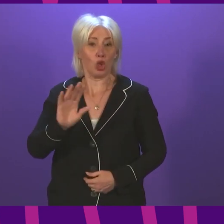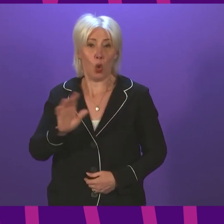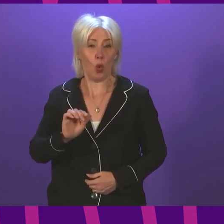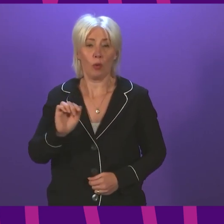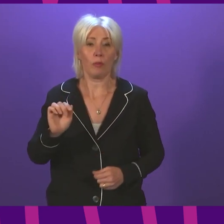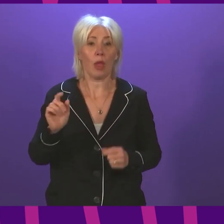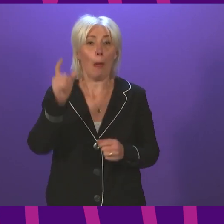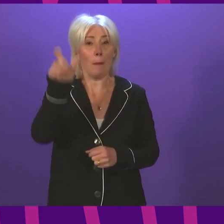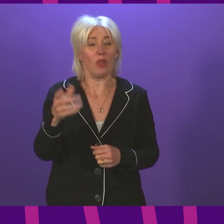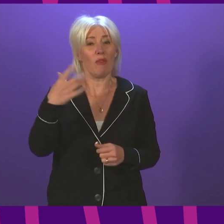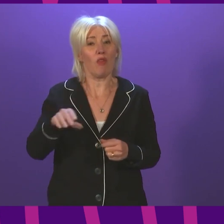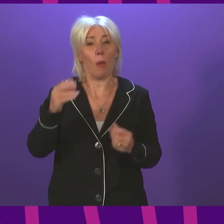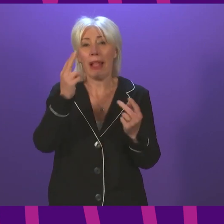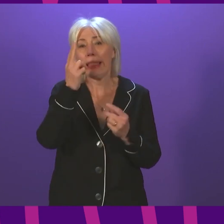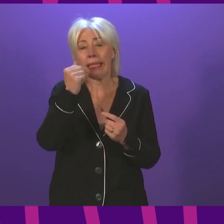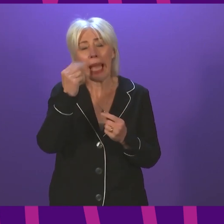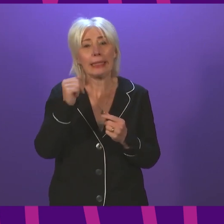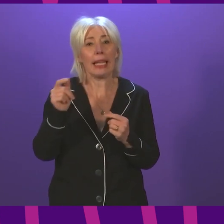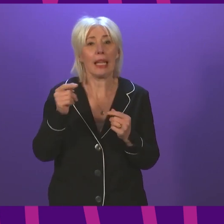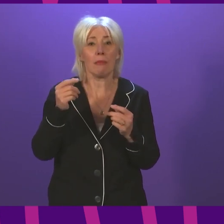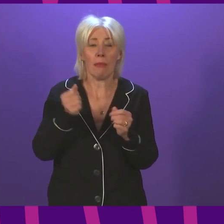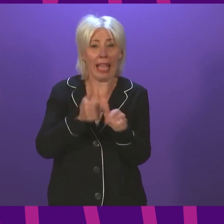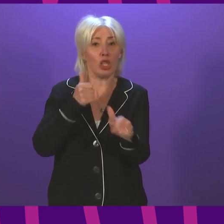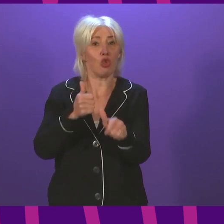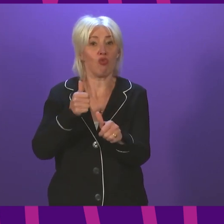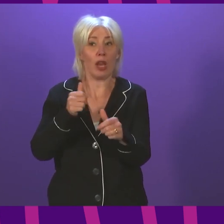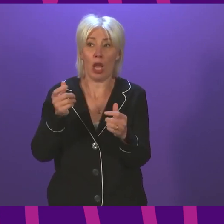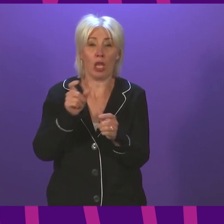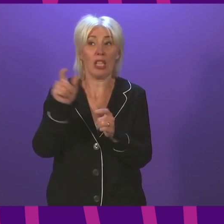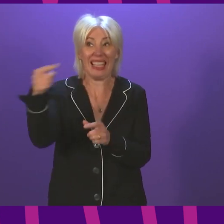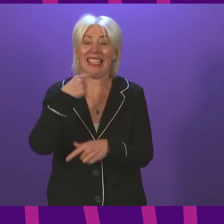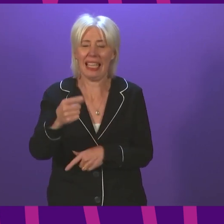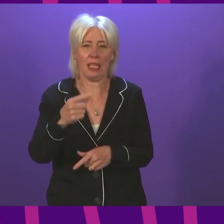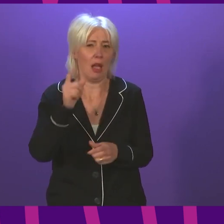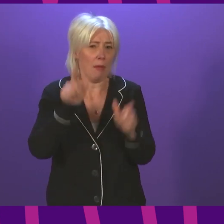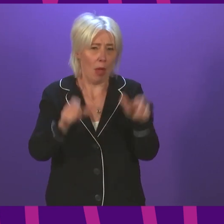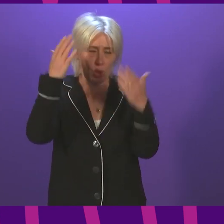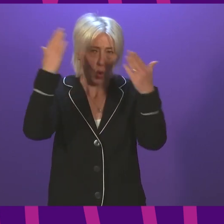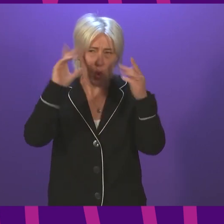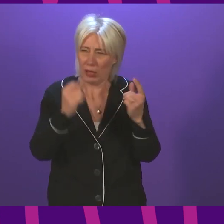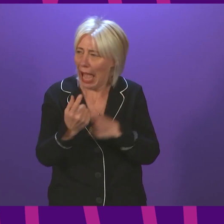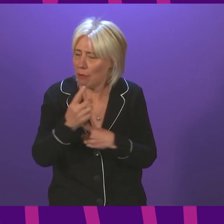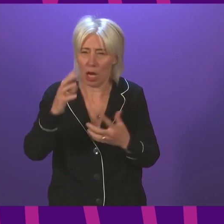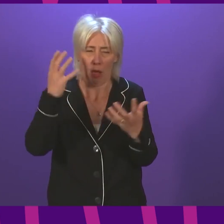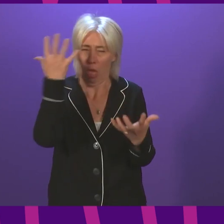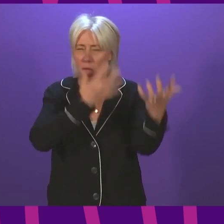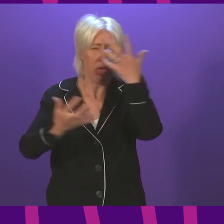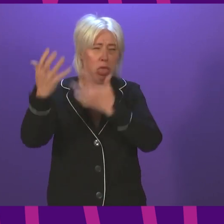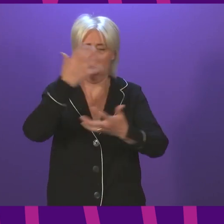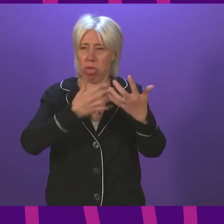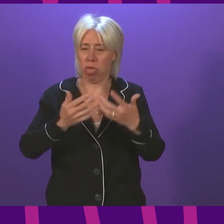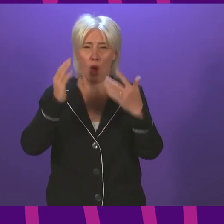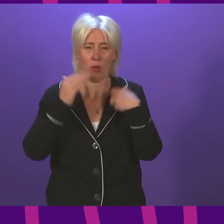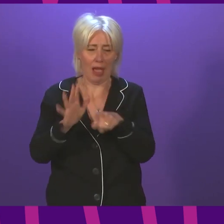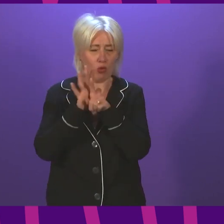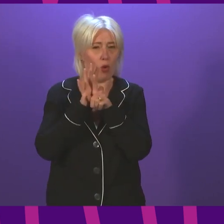Grieve of the Nighttime Industry Association's words, nobody knows what is going on, confusion reigns, and we're stuck with trying to enforce this on